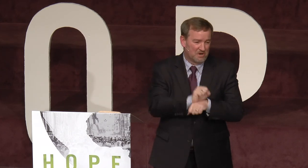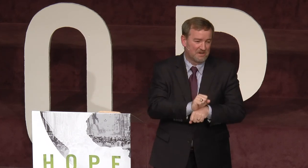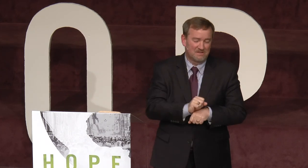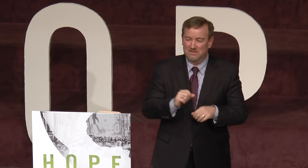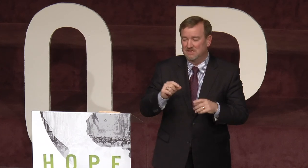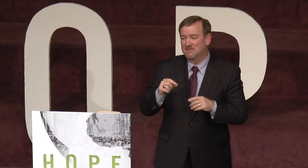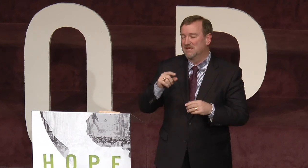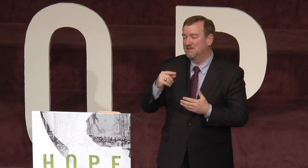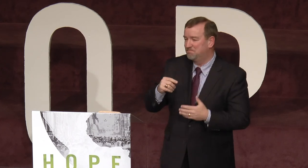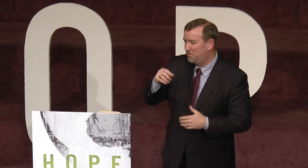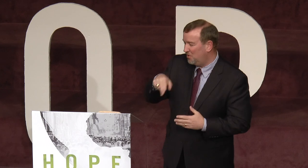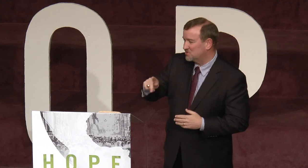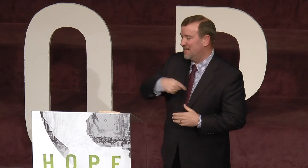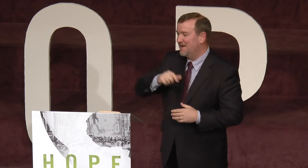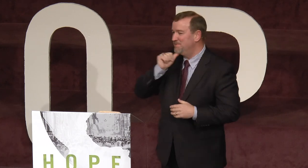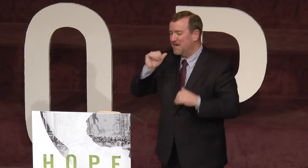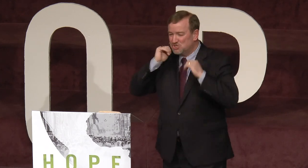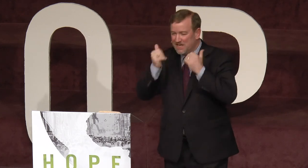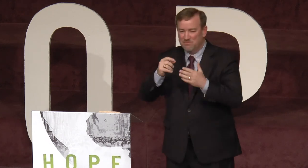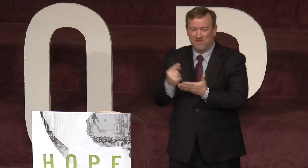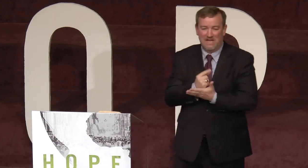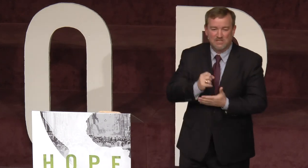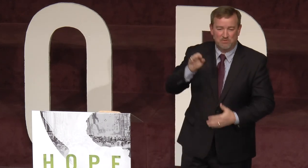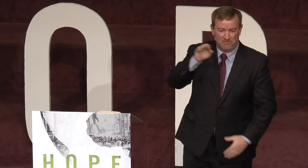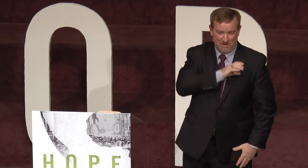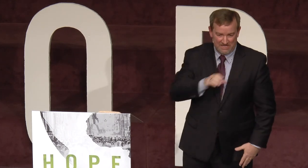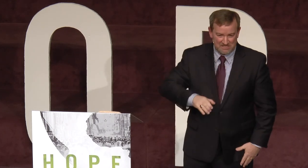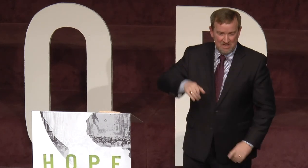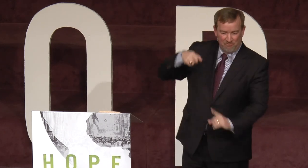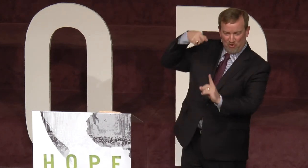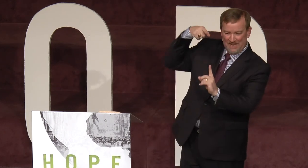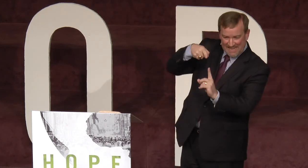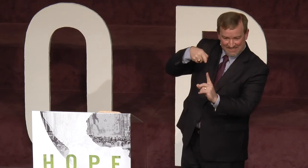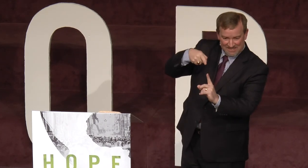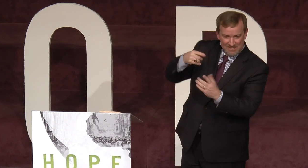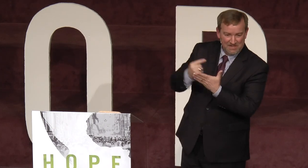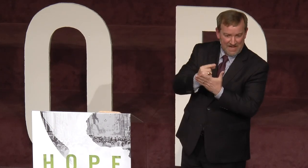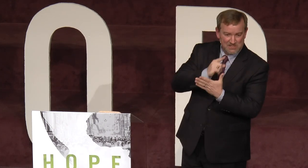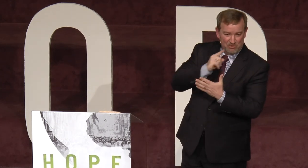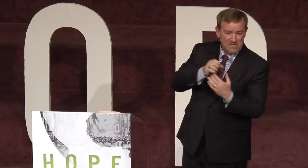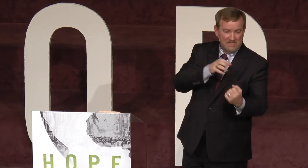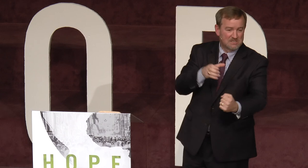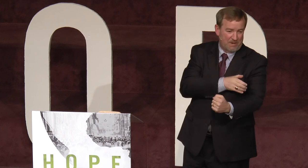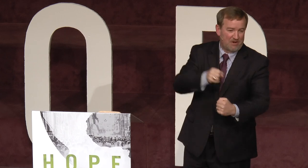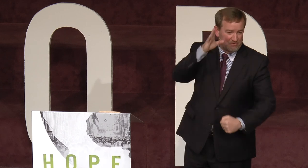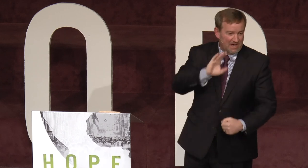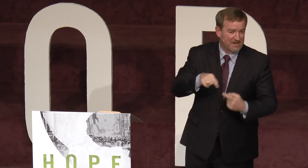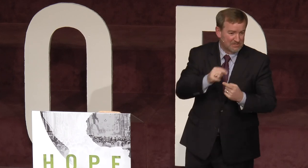work. Paul said, am not ashamed of the gospel of Christ, for it, the gospel, is the power of God unto